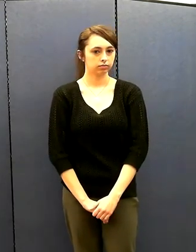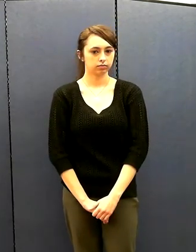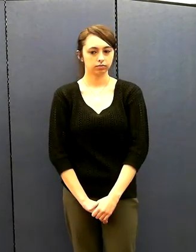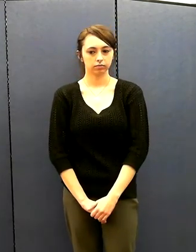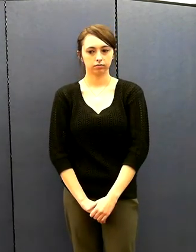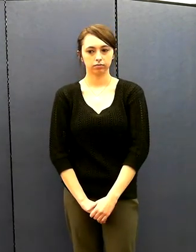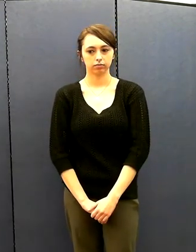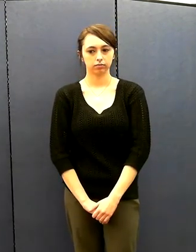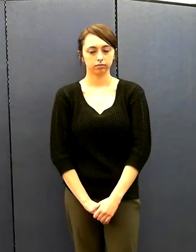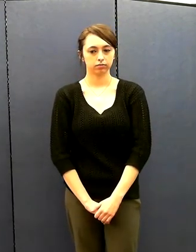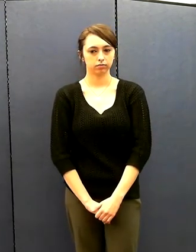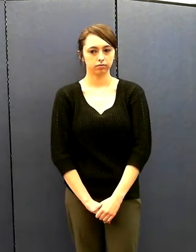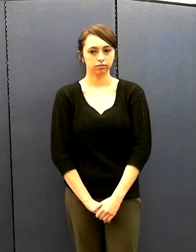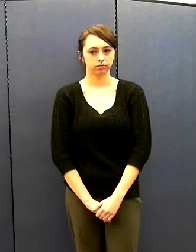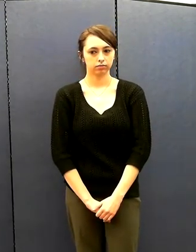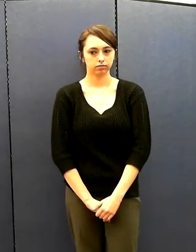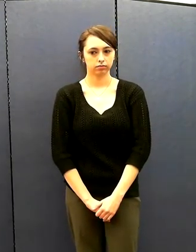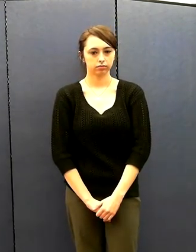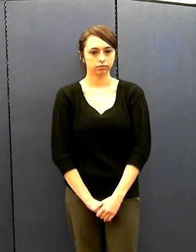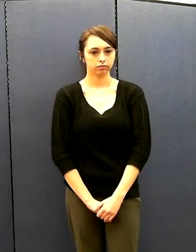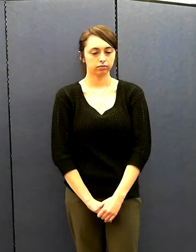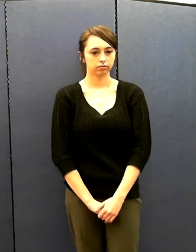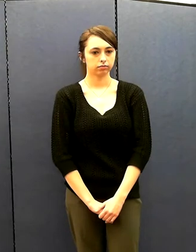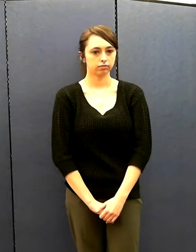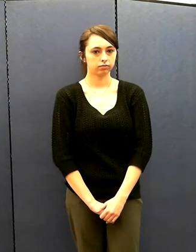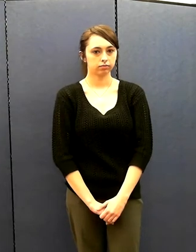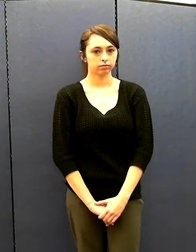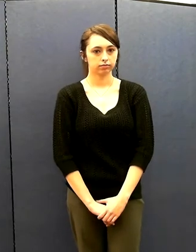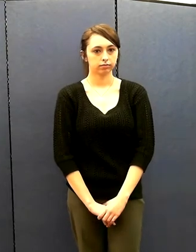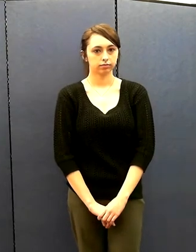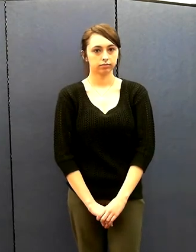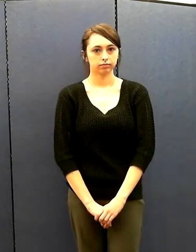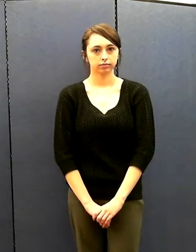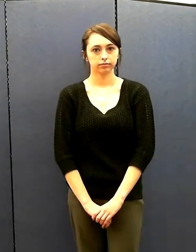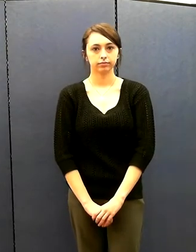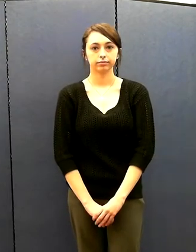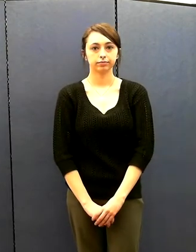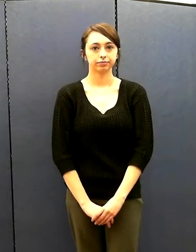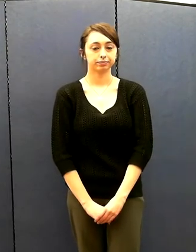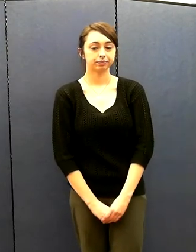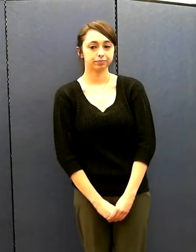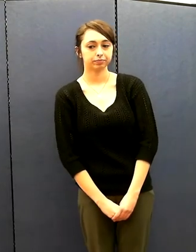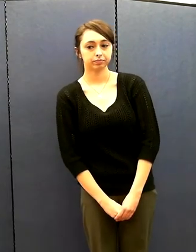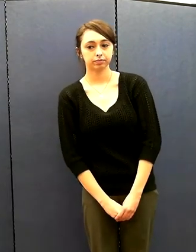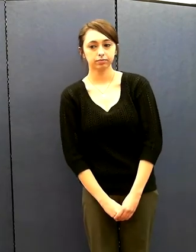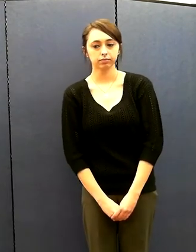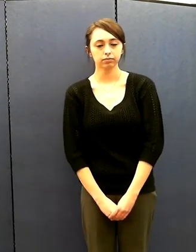when they're looking up they're able to see the road and see things around them a lot better.